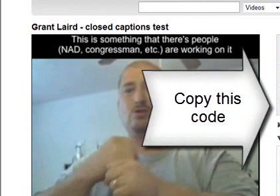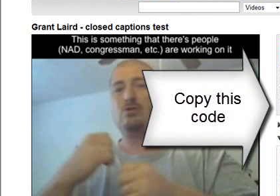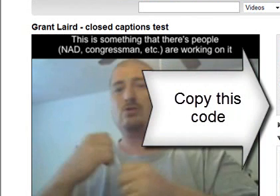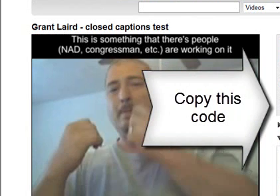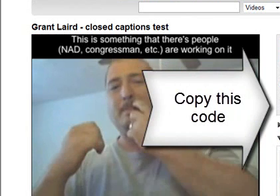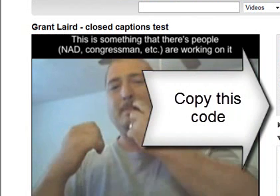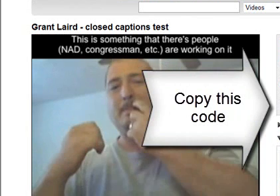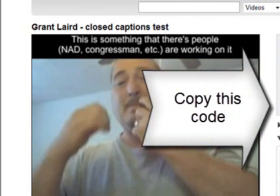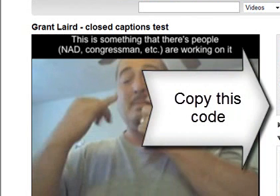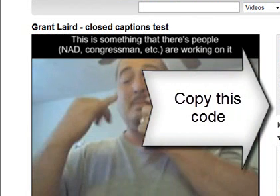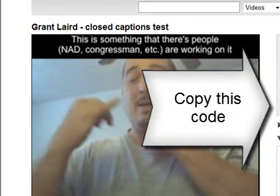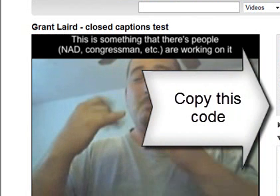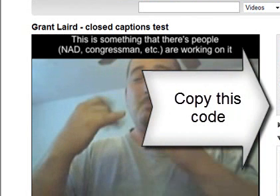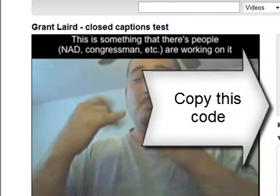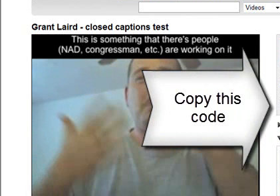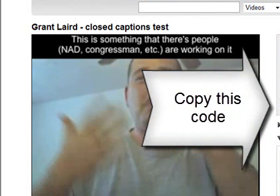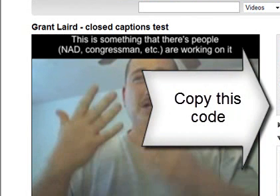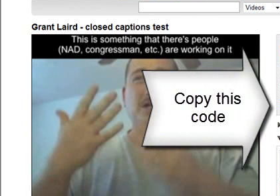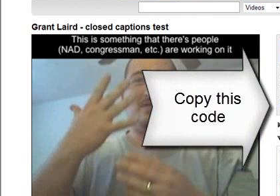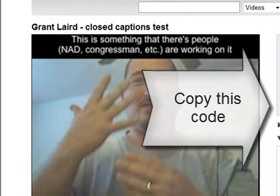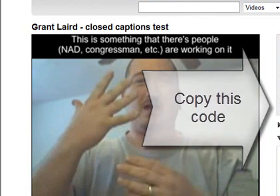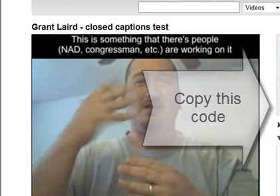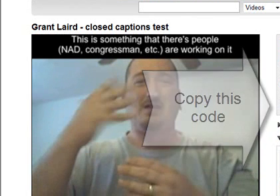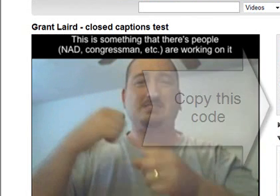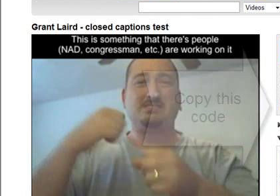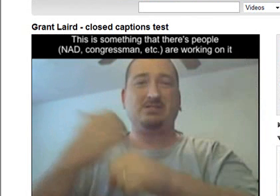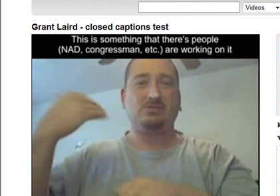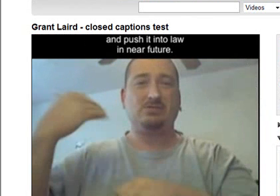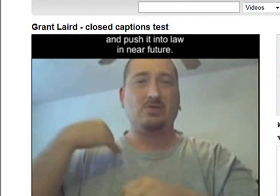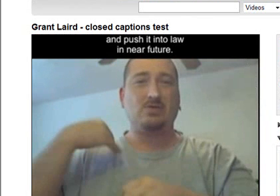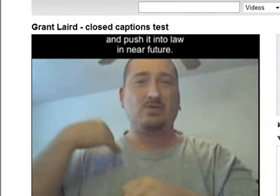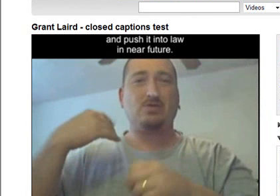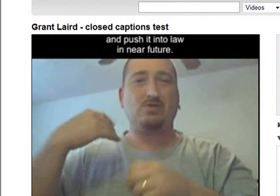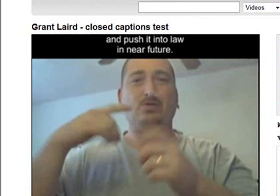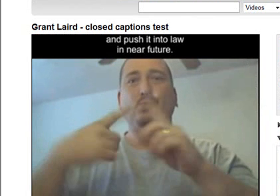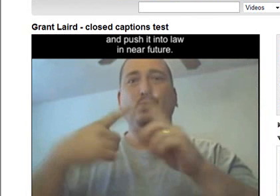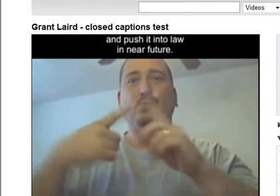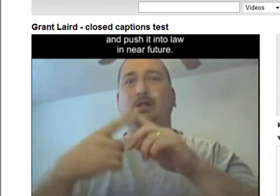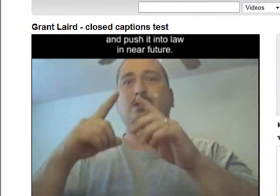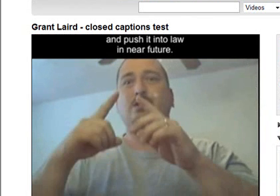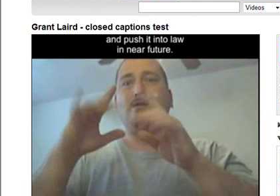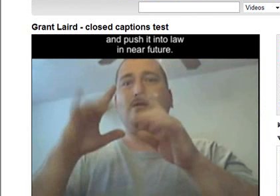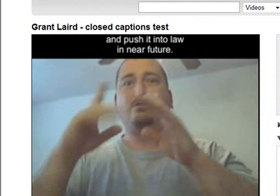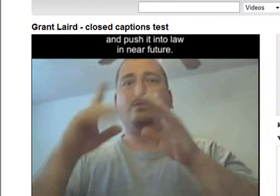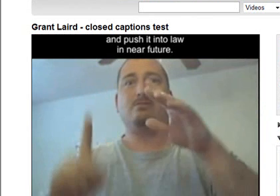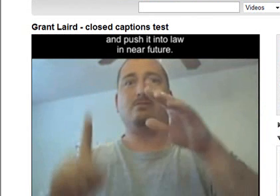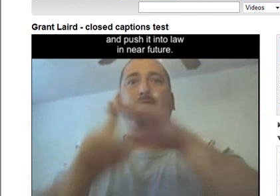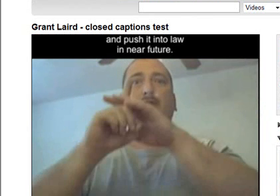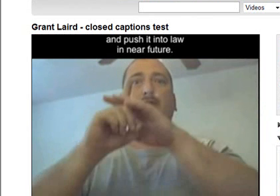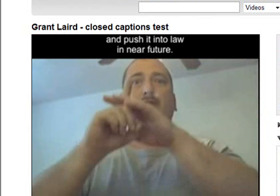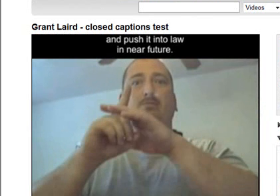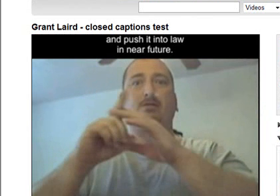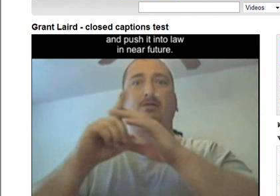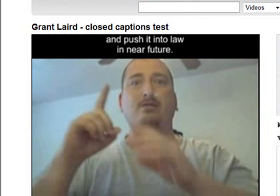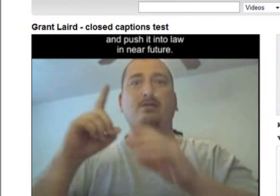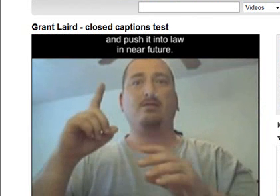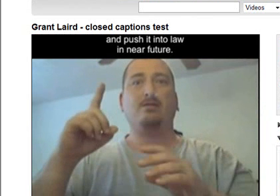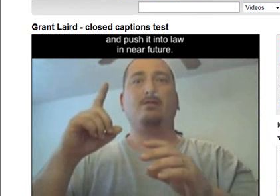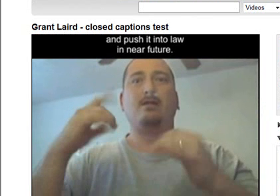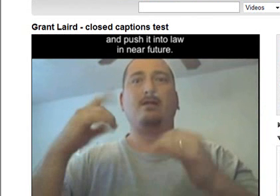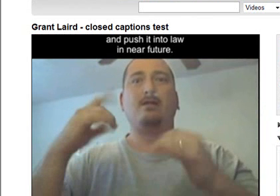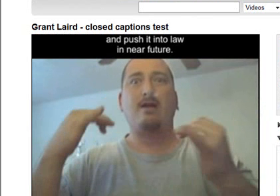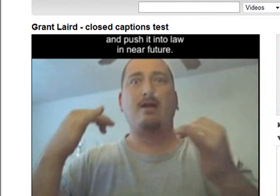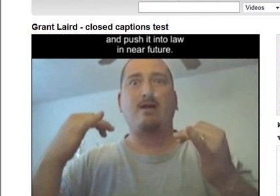simply click here one time that will highlight that text then I'm gonna right click my